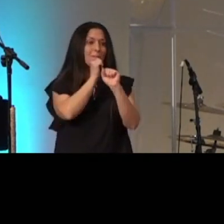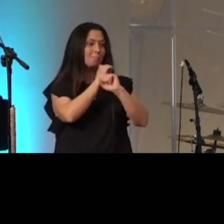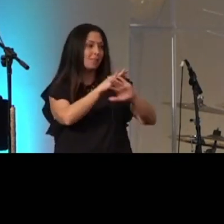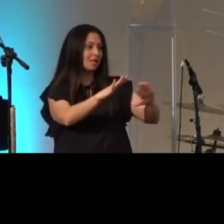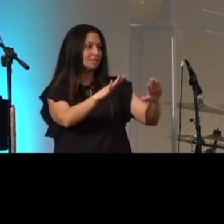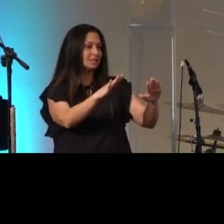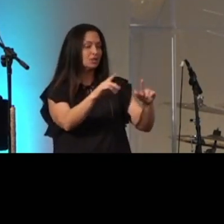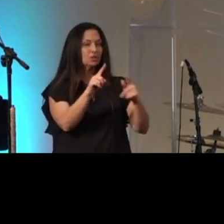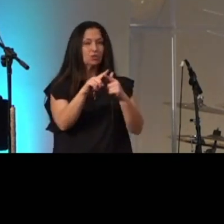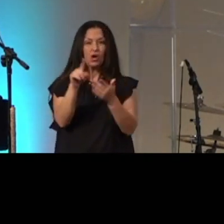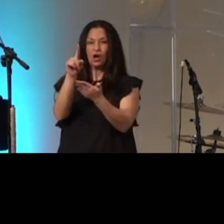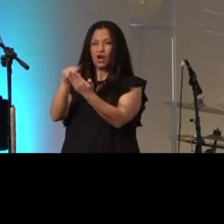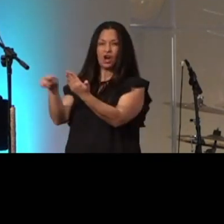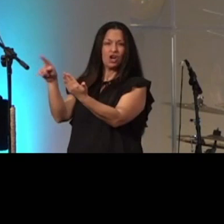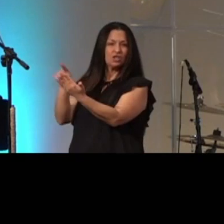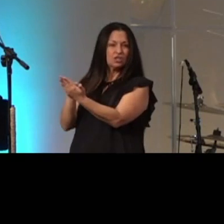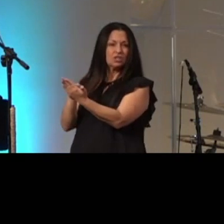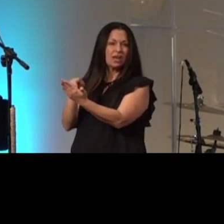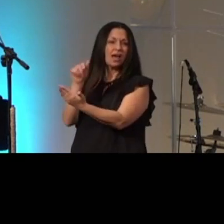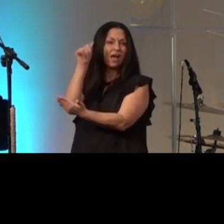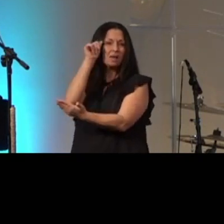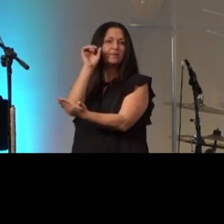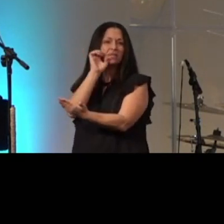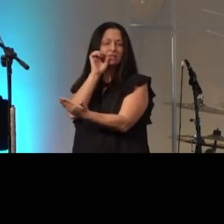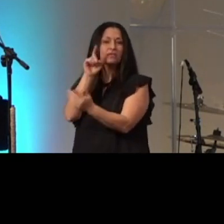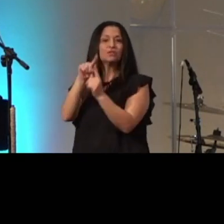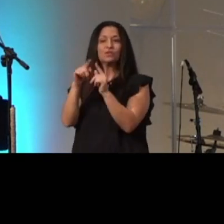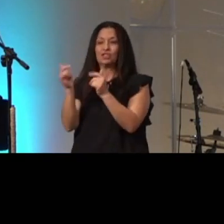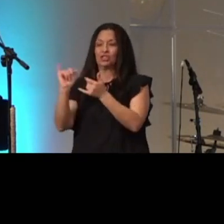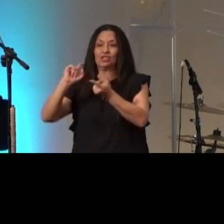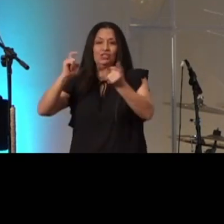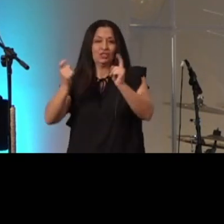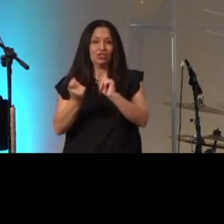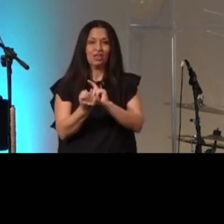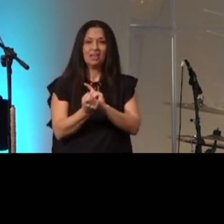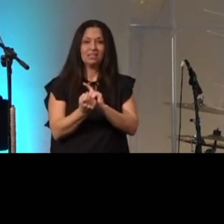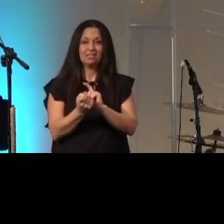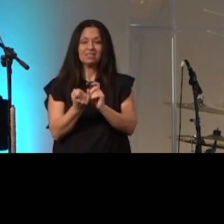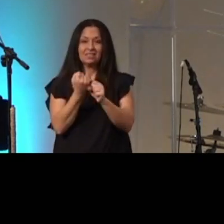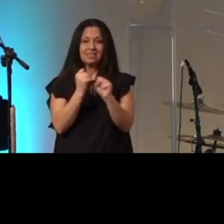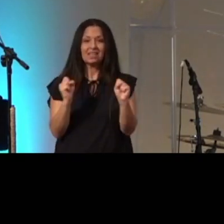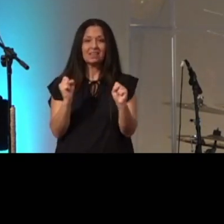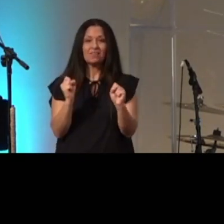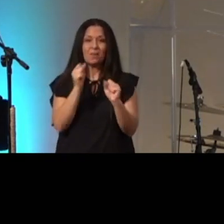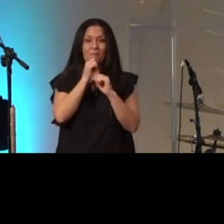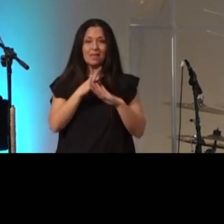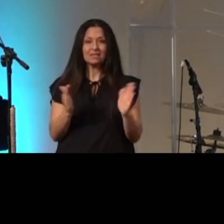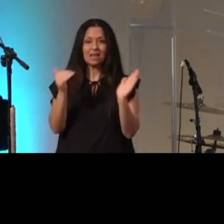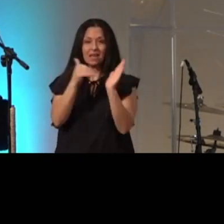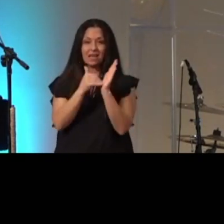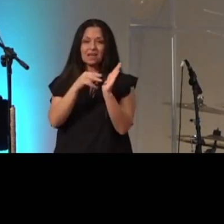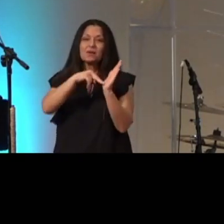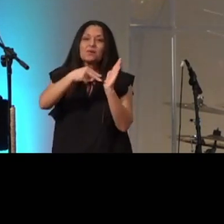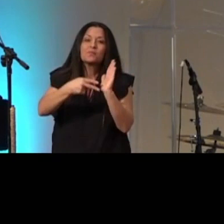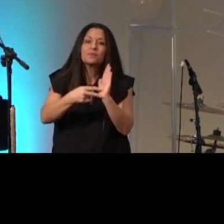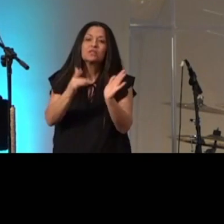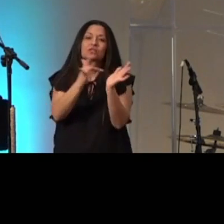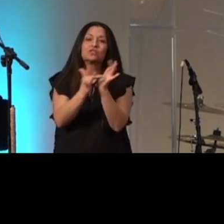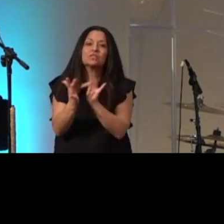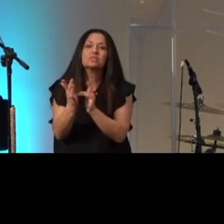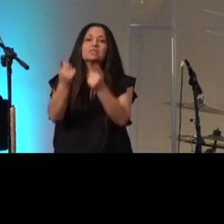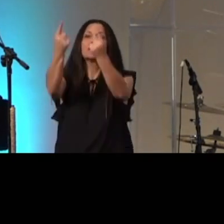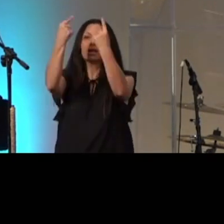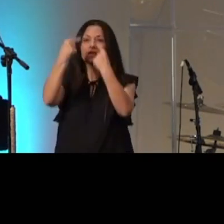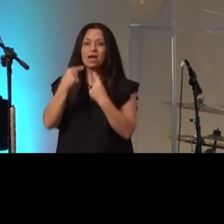to cursedness to blessing means that Jesus came and lived a pure